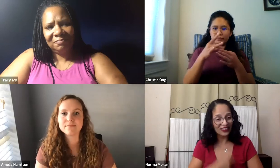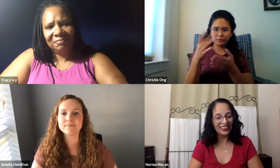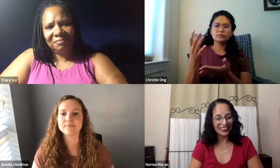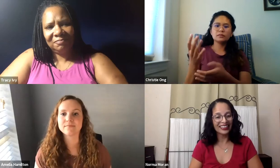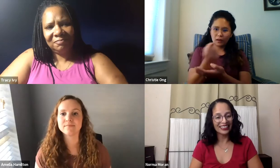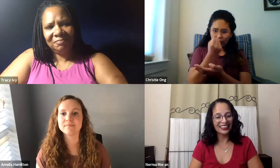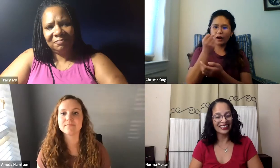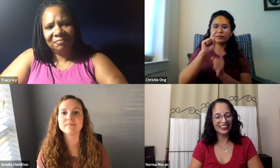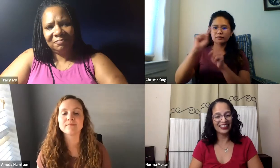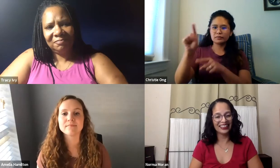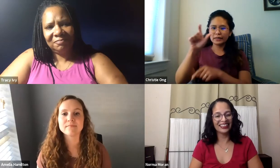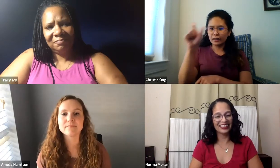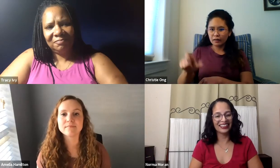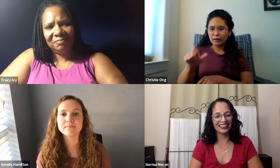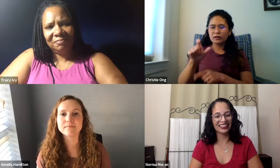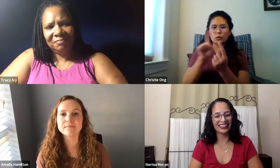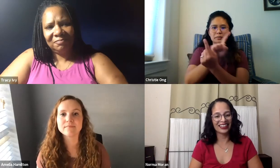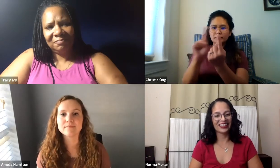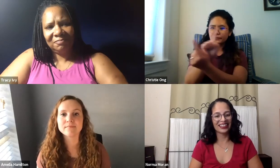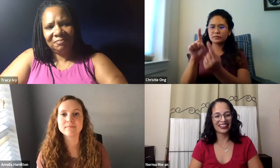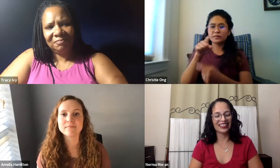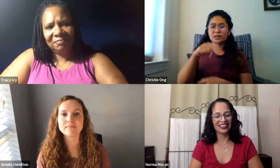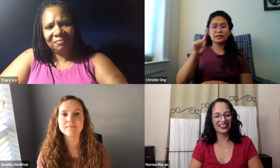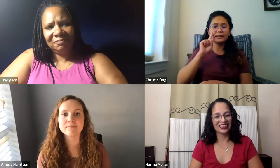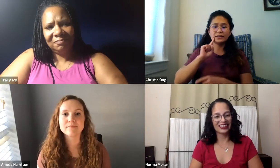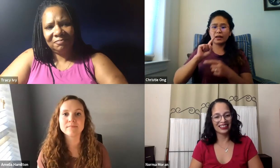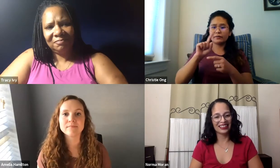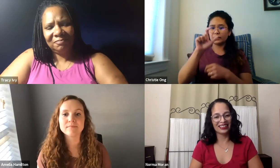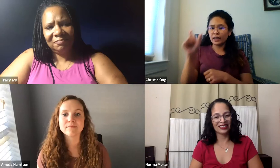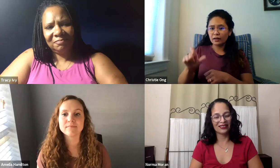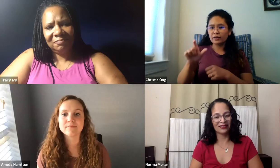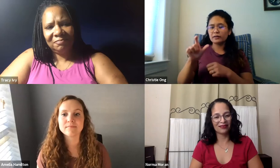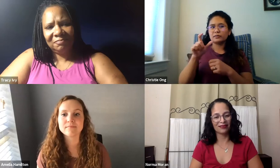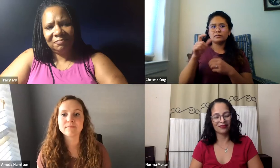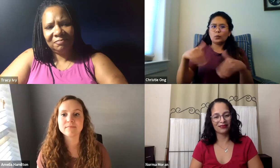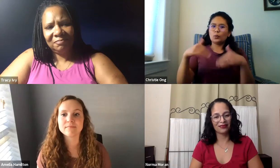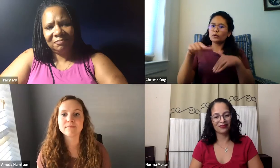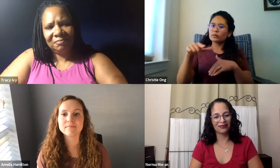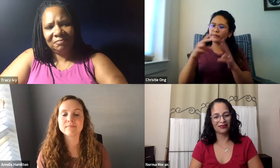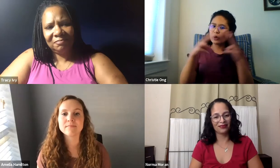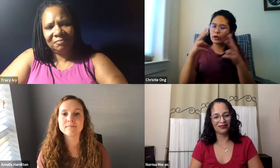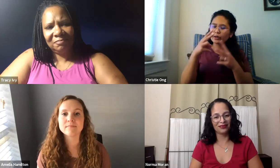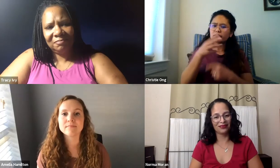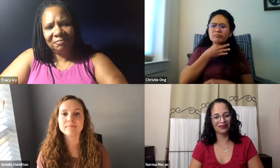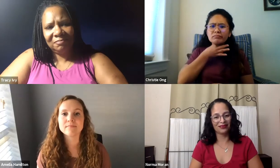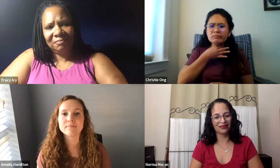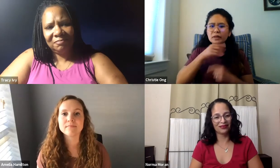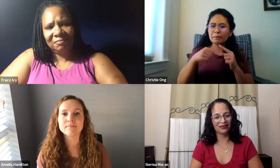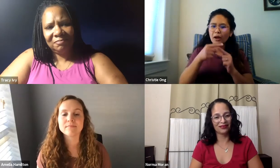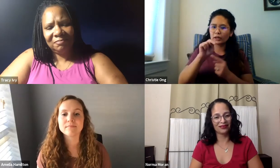the Fulbright grant and I got that. I went to Italy and I was able to meet many deaf Italians and they